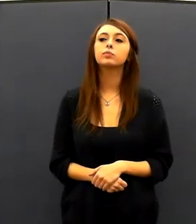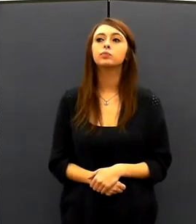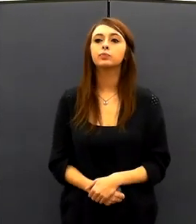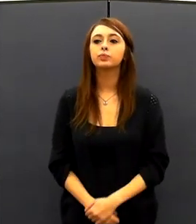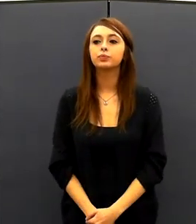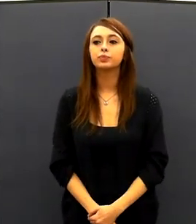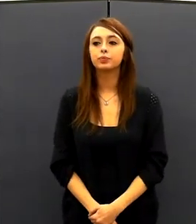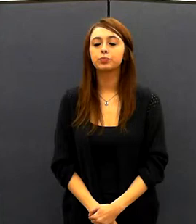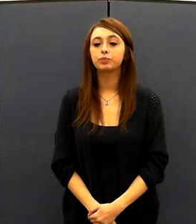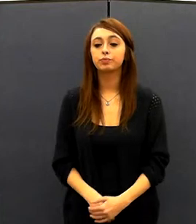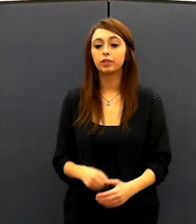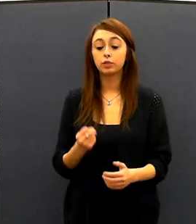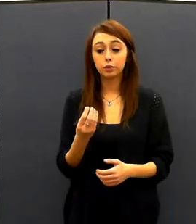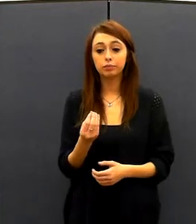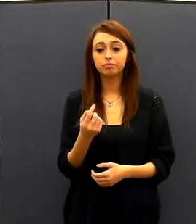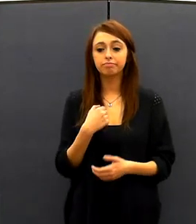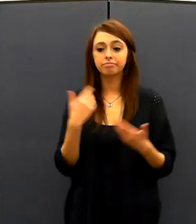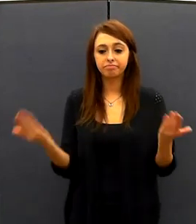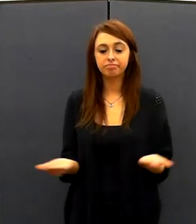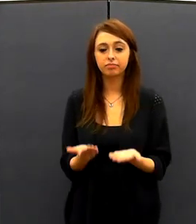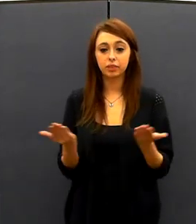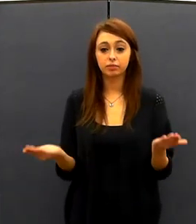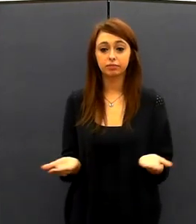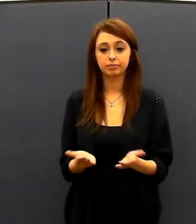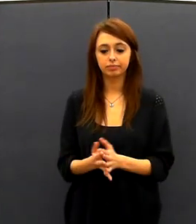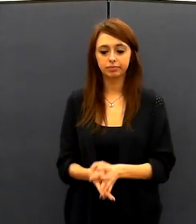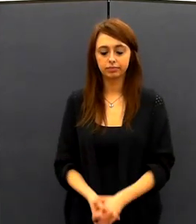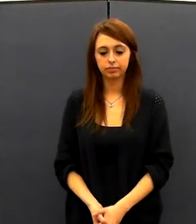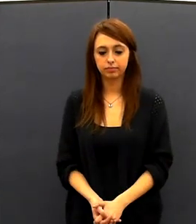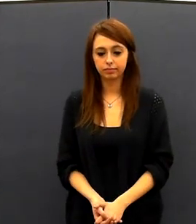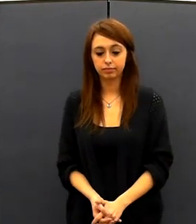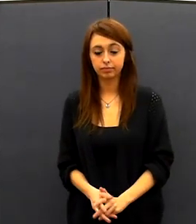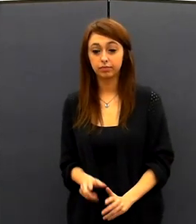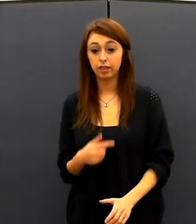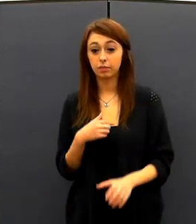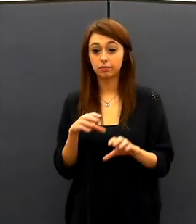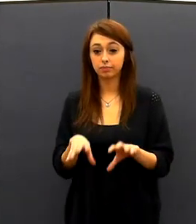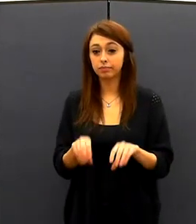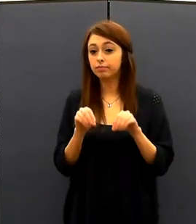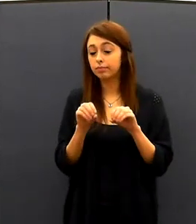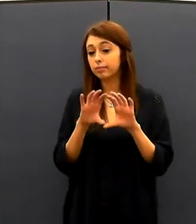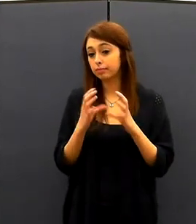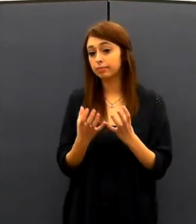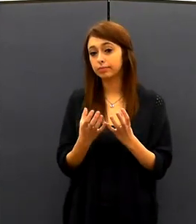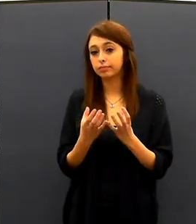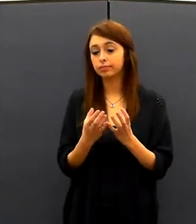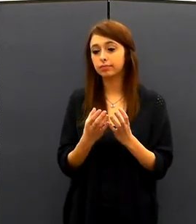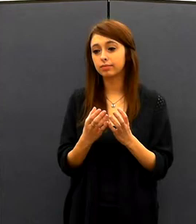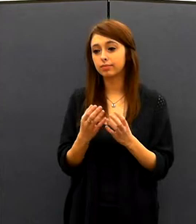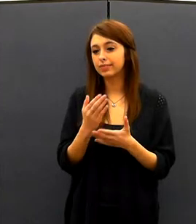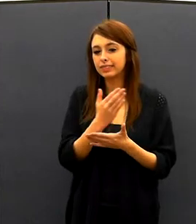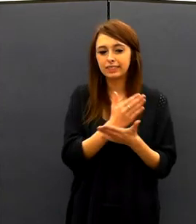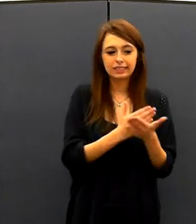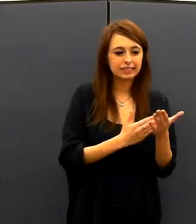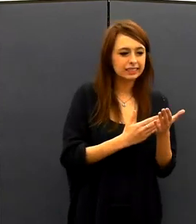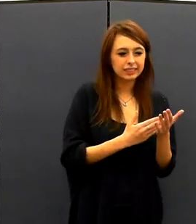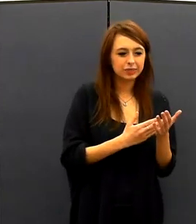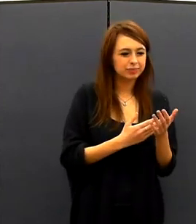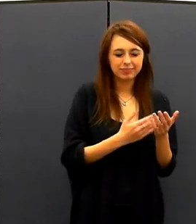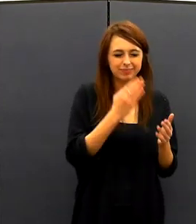So, I'm here and I'm taking these courses and really, some of them I'm not really worried about because again, I